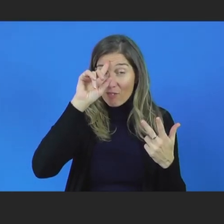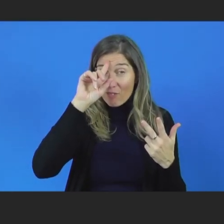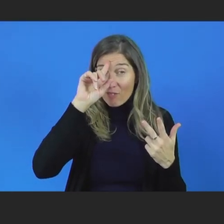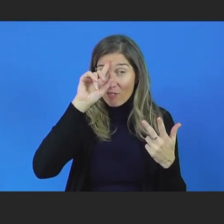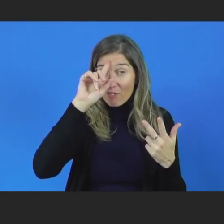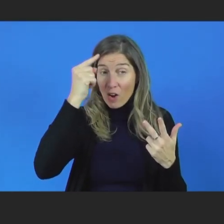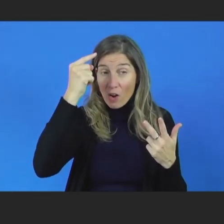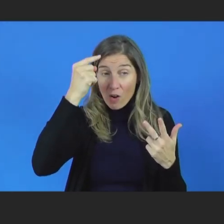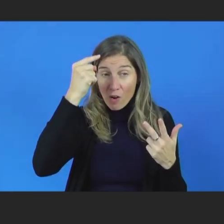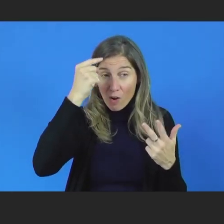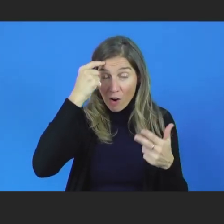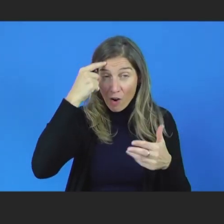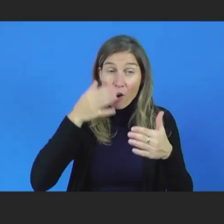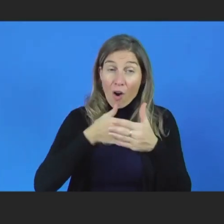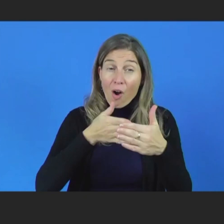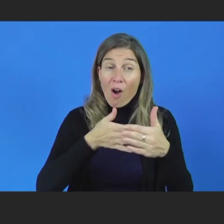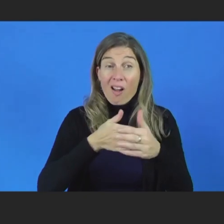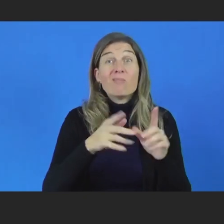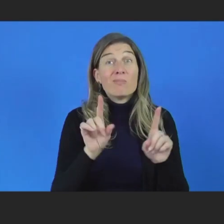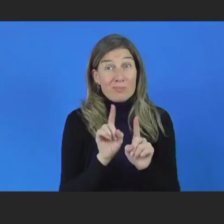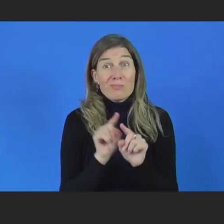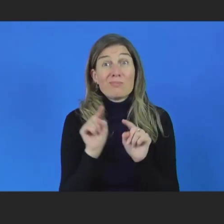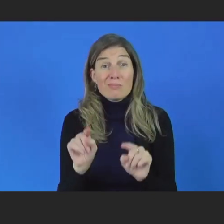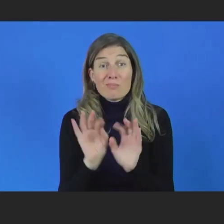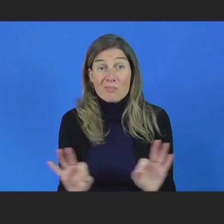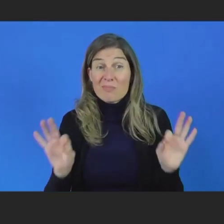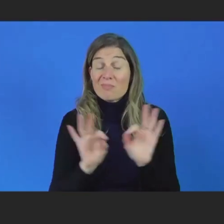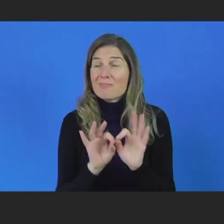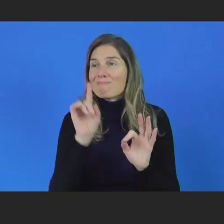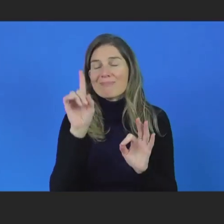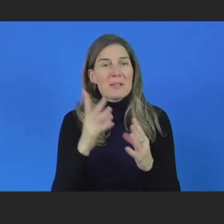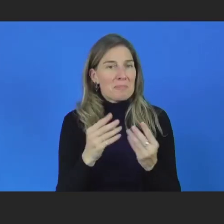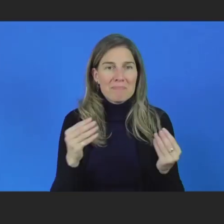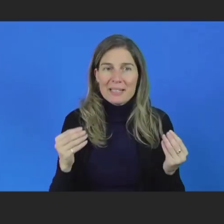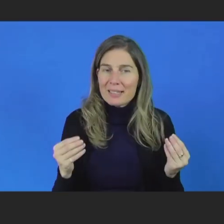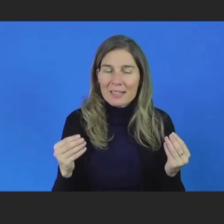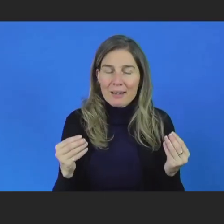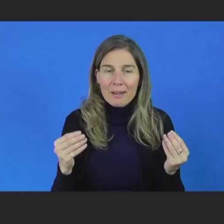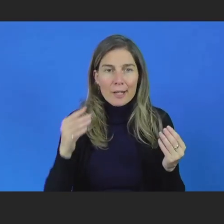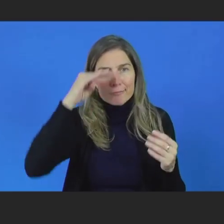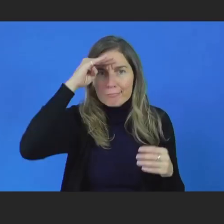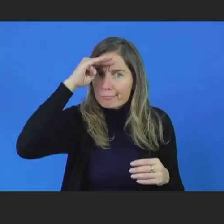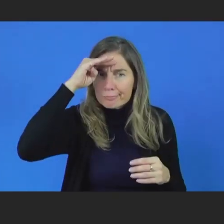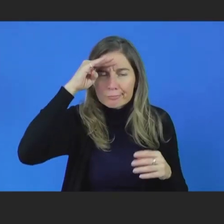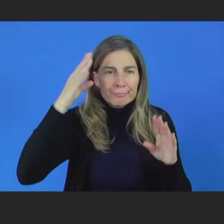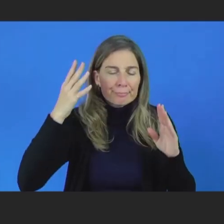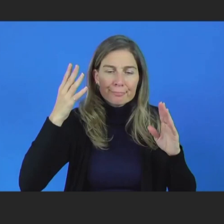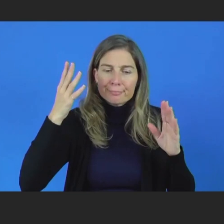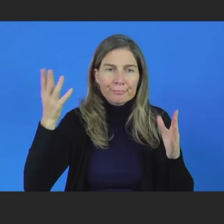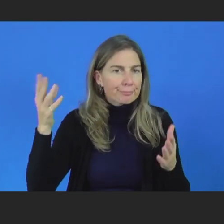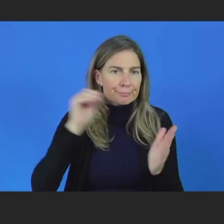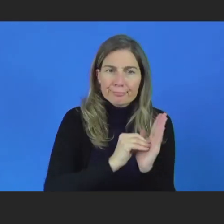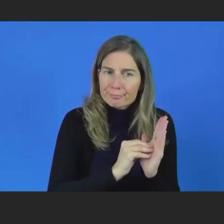extremely important. And they often somehow get left off because people